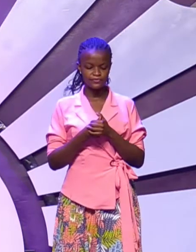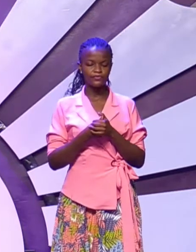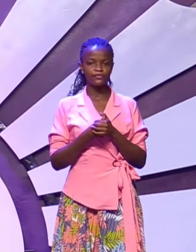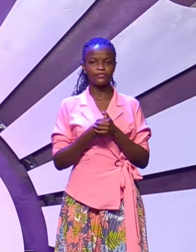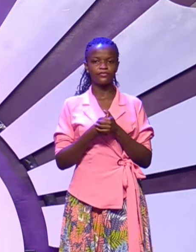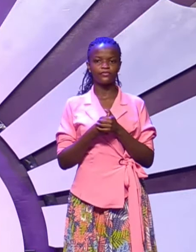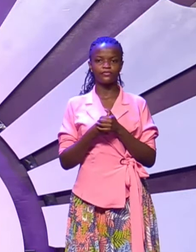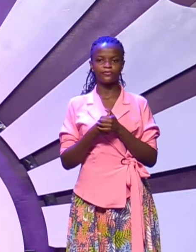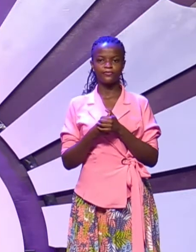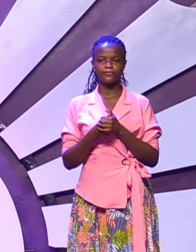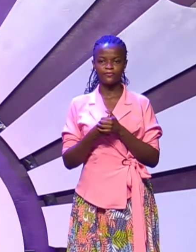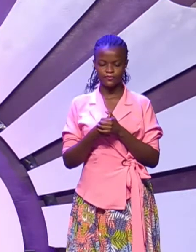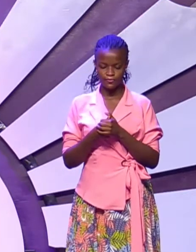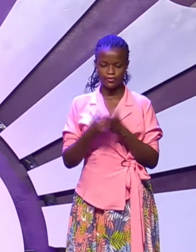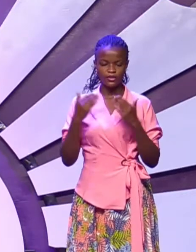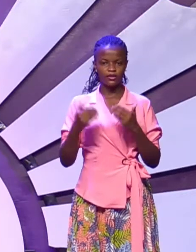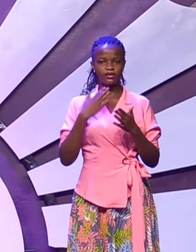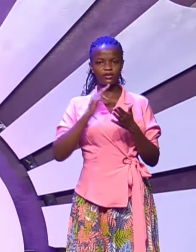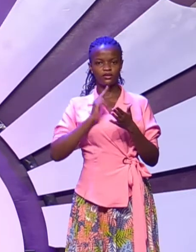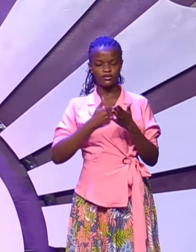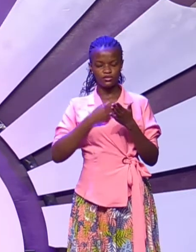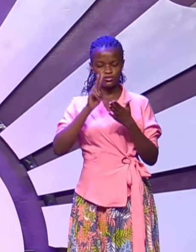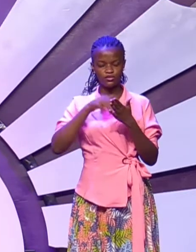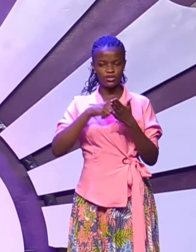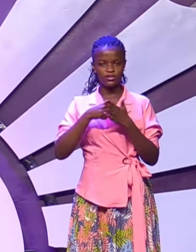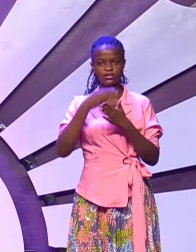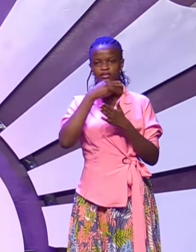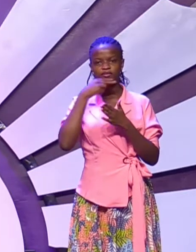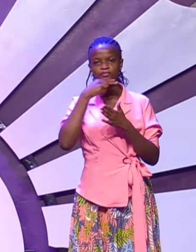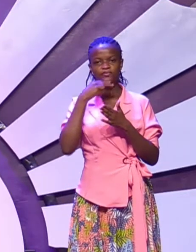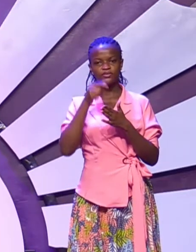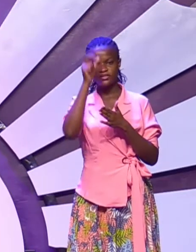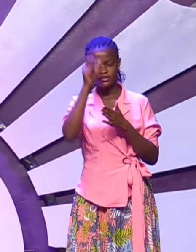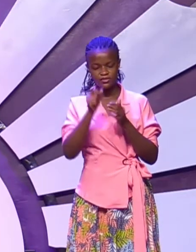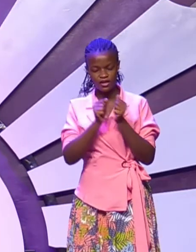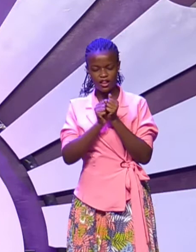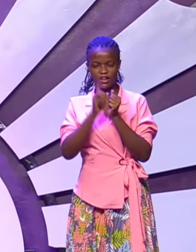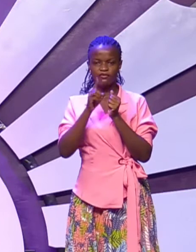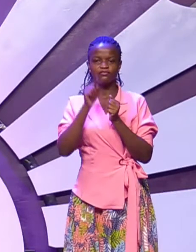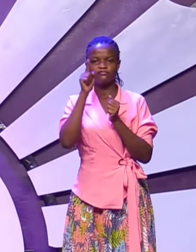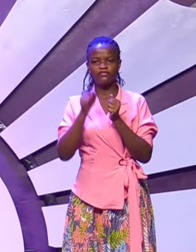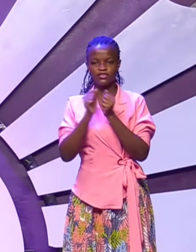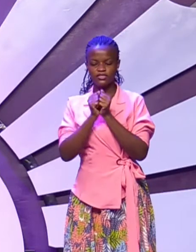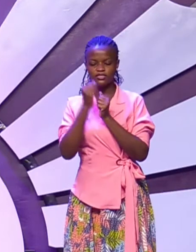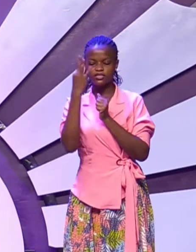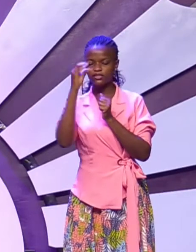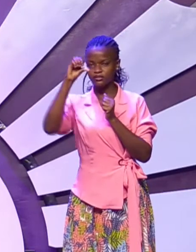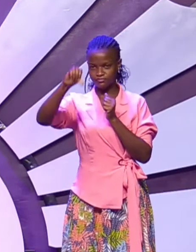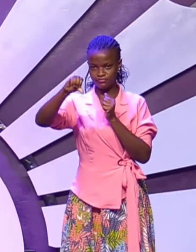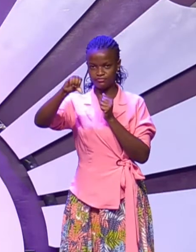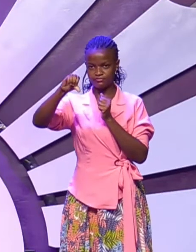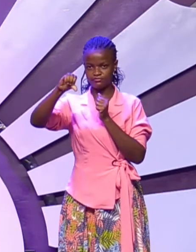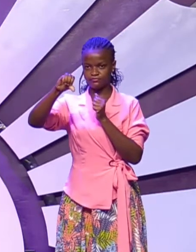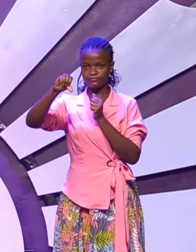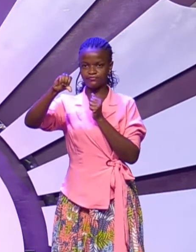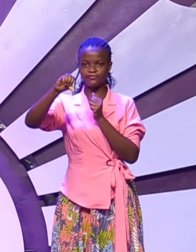biblisatu. I want us to read Hebrews chapter 11, verse 39. Njaga la tusome e chitavo cha ave